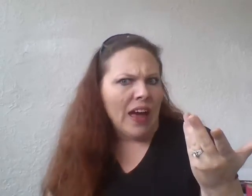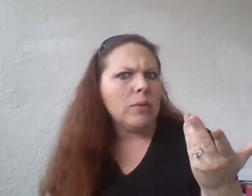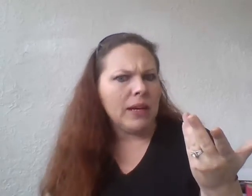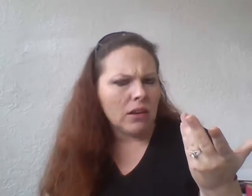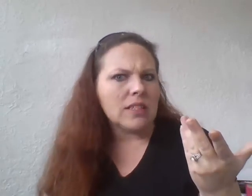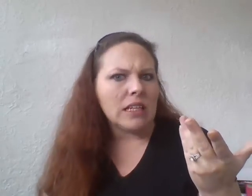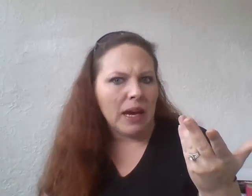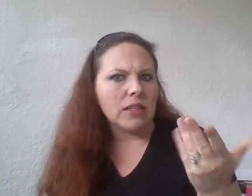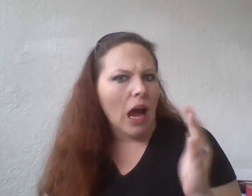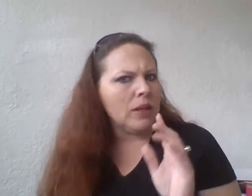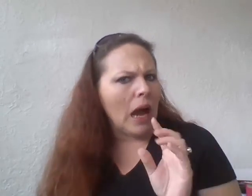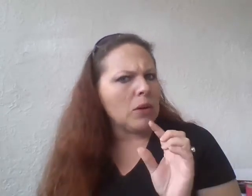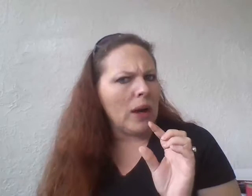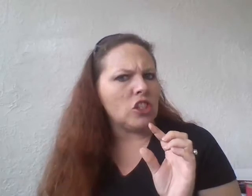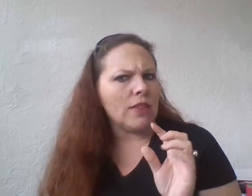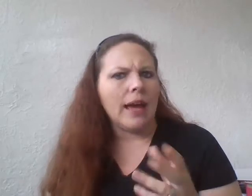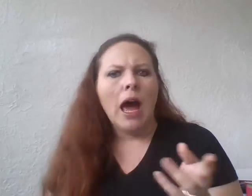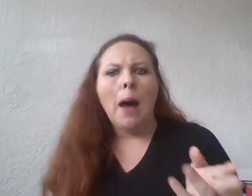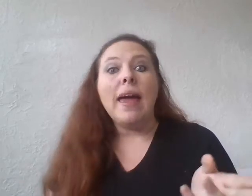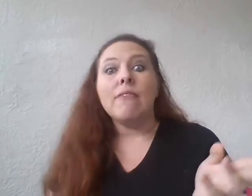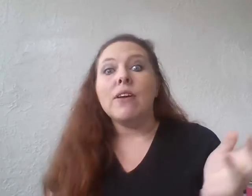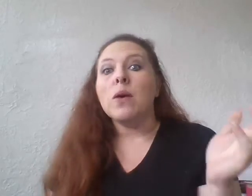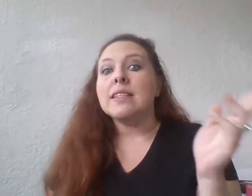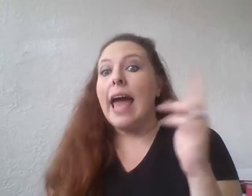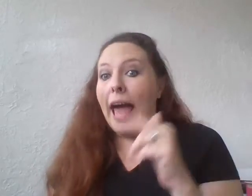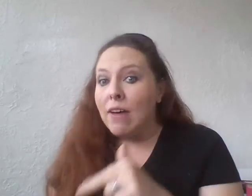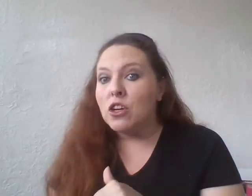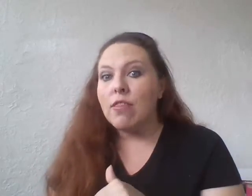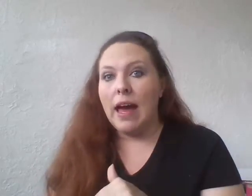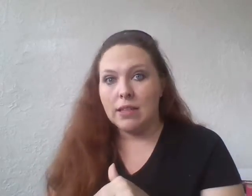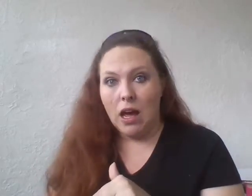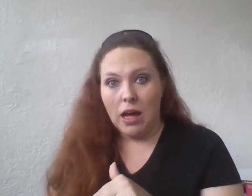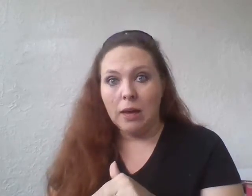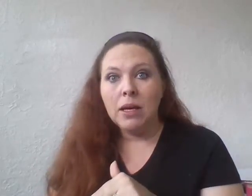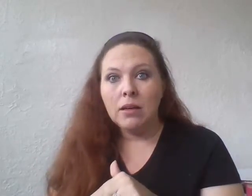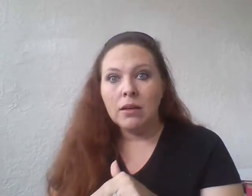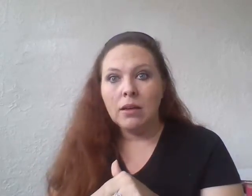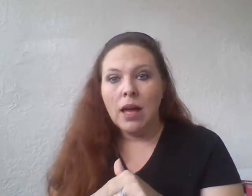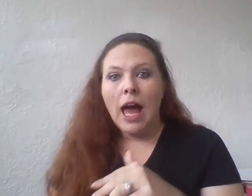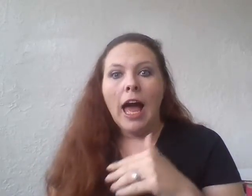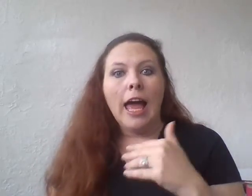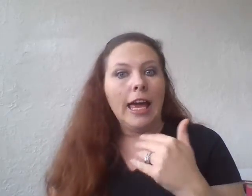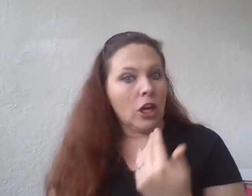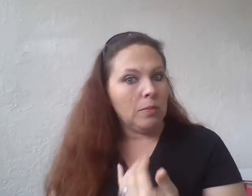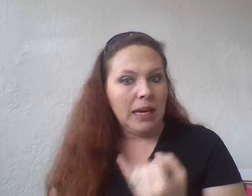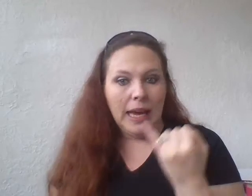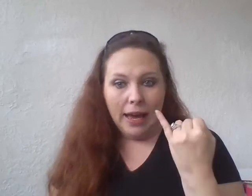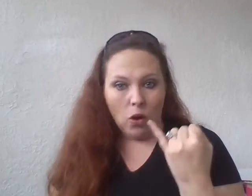that would be a little suspect. I would, I would question that. If it was after that time, it could be he had a